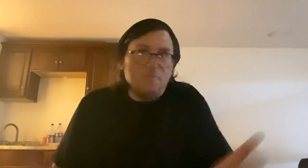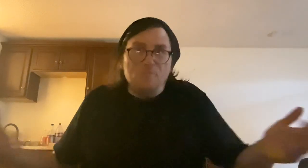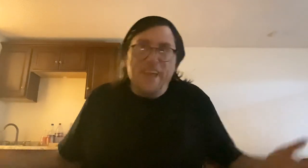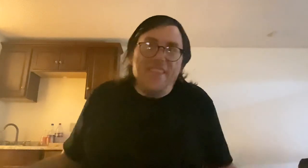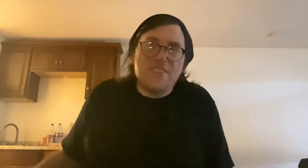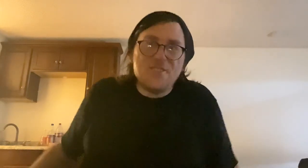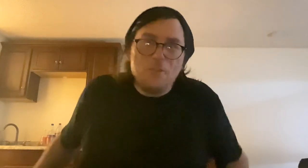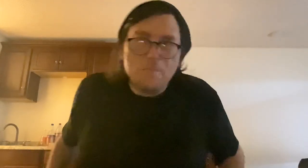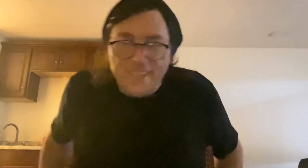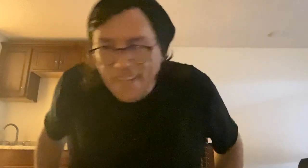Yeah, that's always been the case.